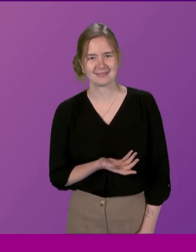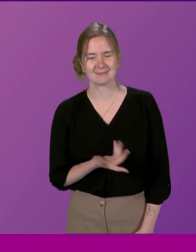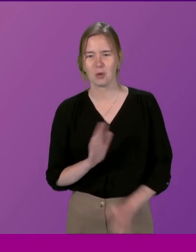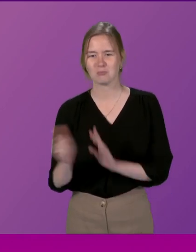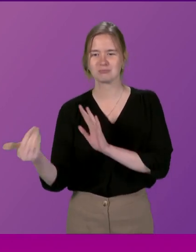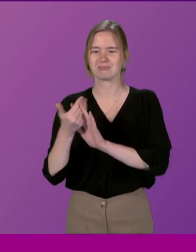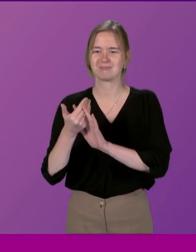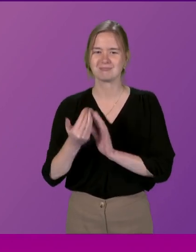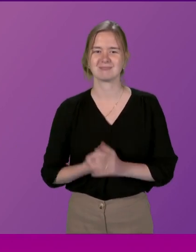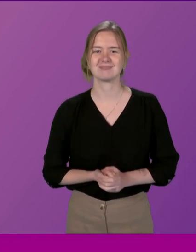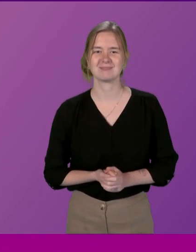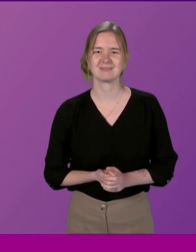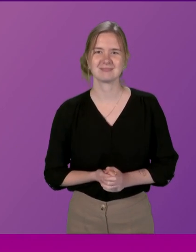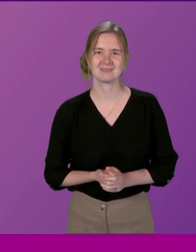problem